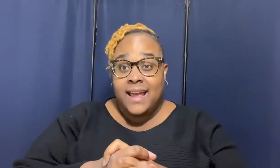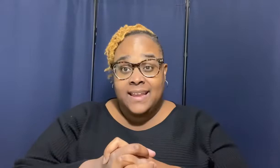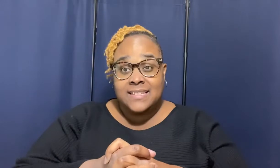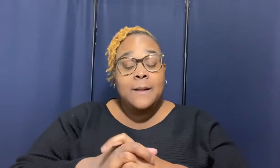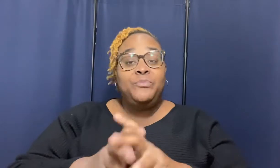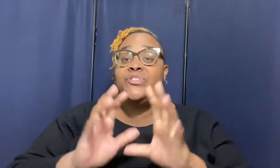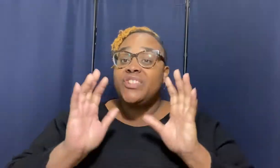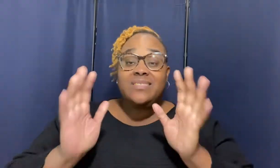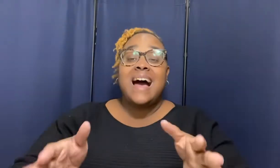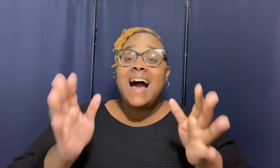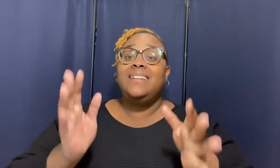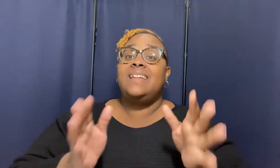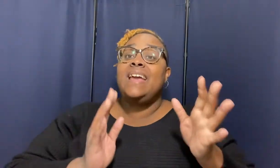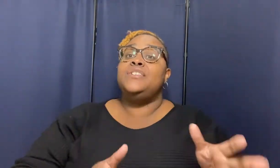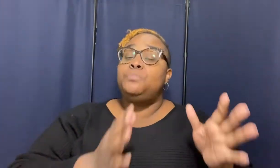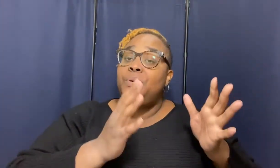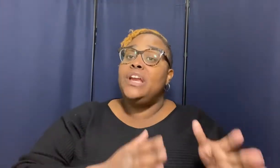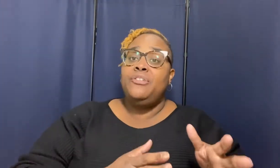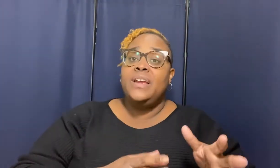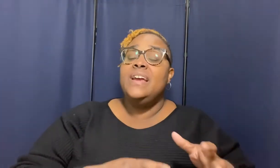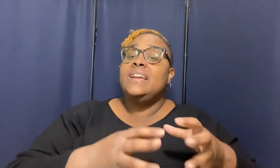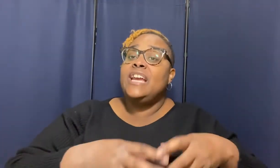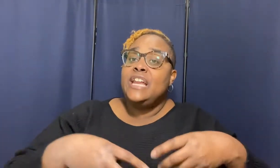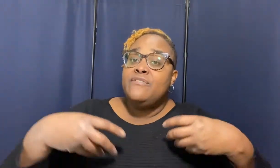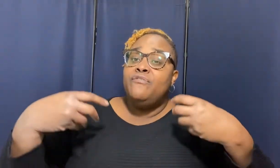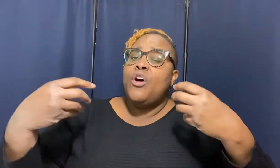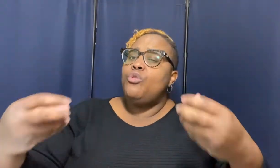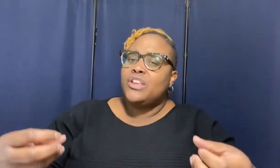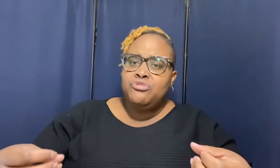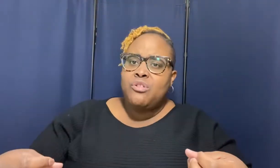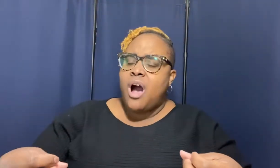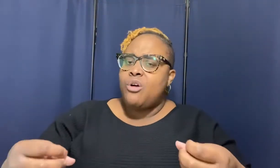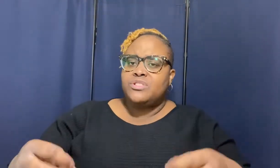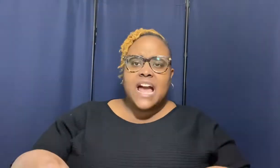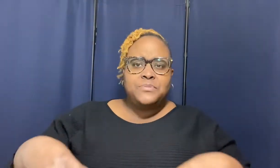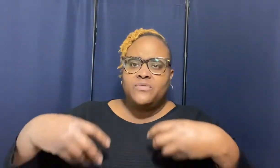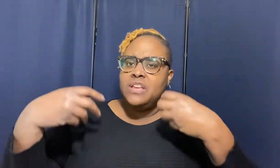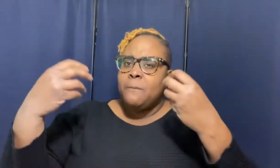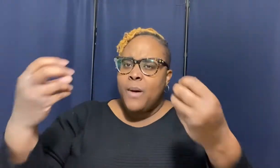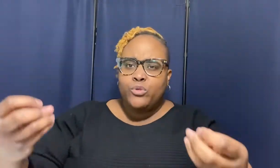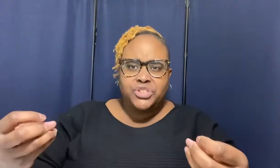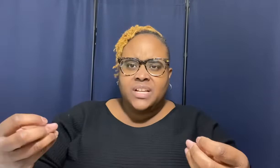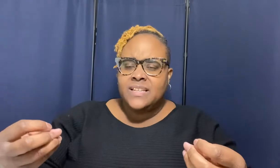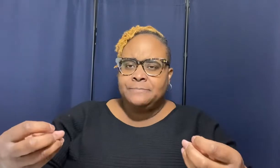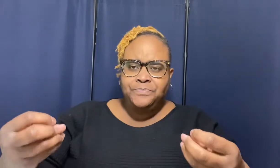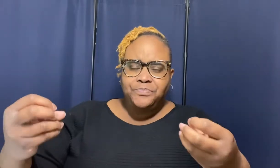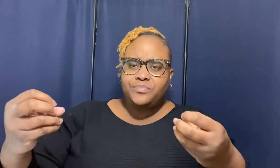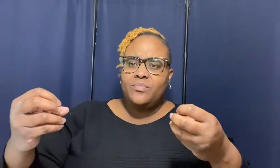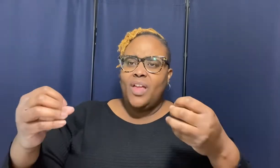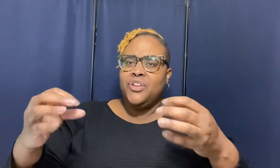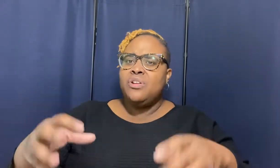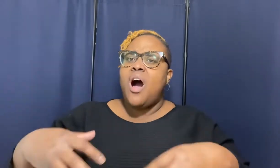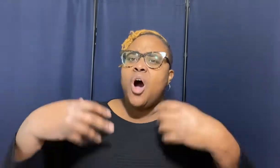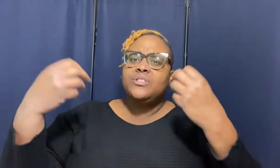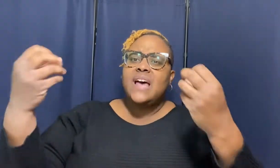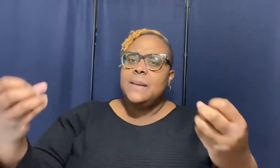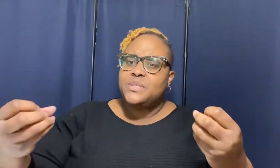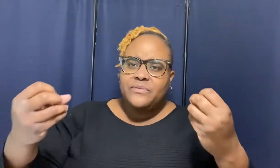just the holidays period can invoke you know all types of emotions and you know all types of